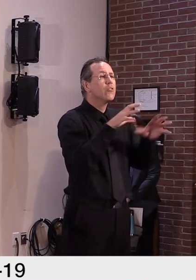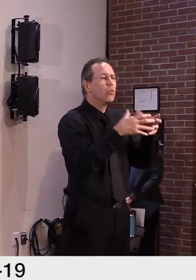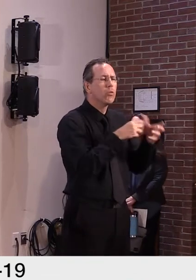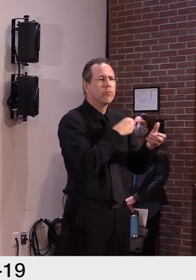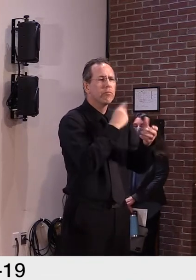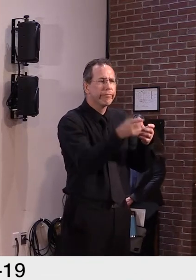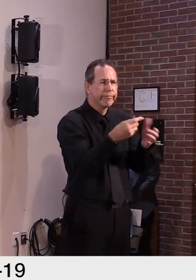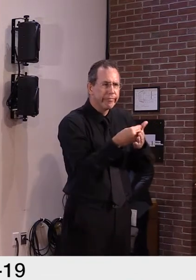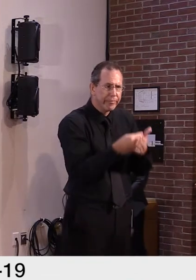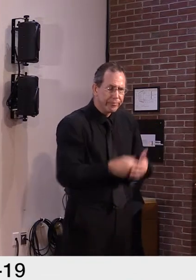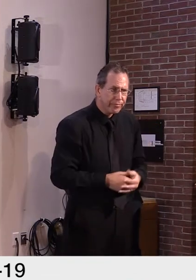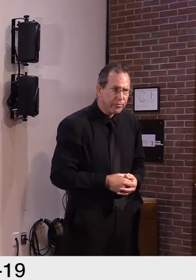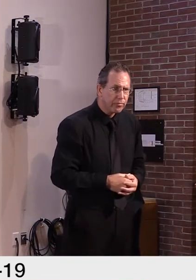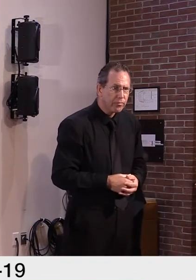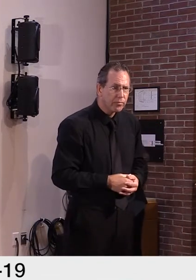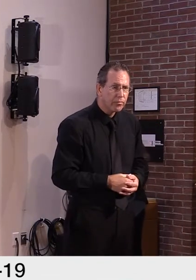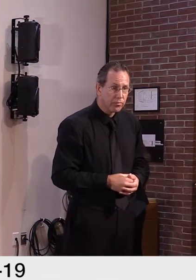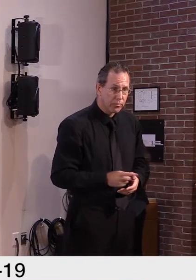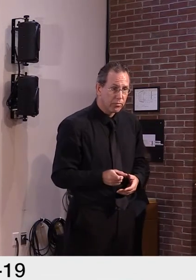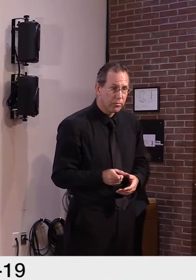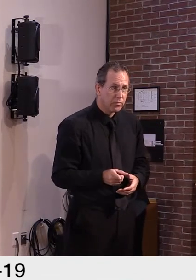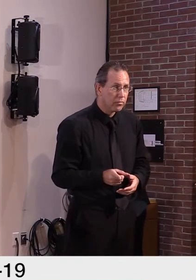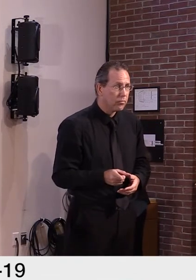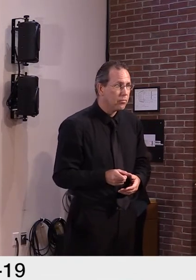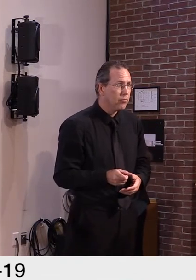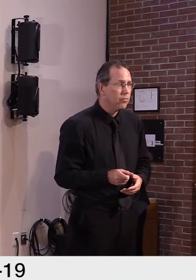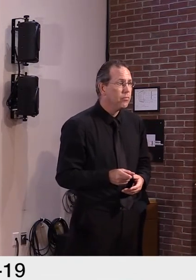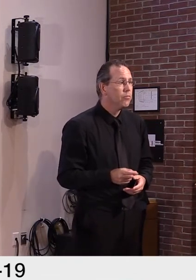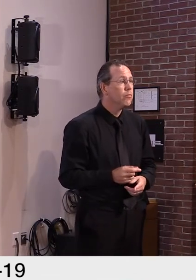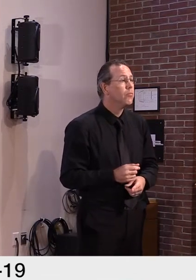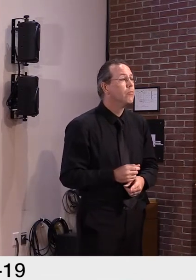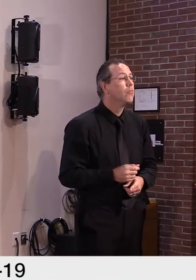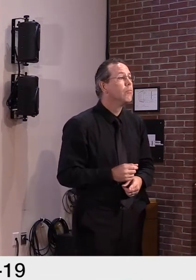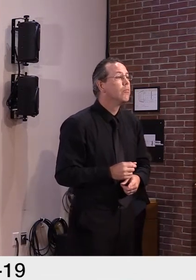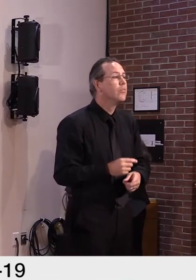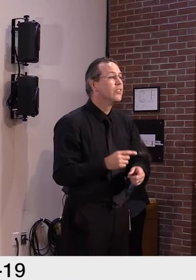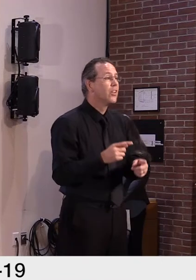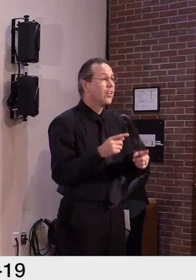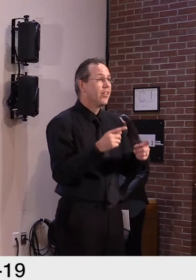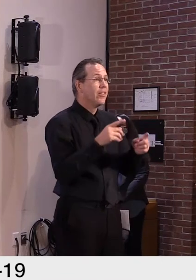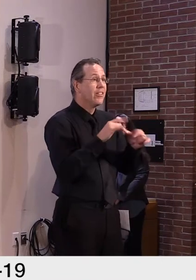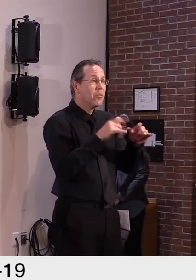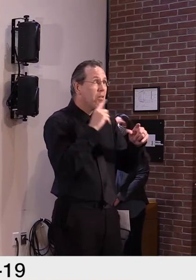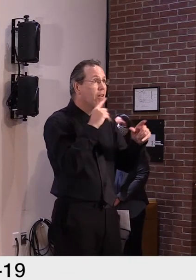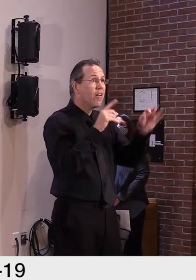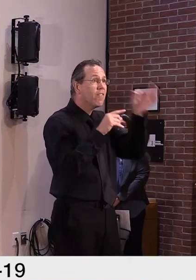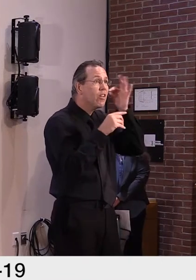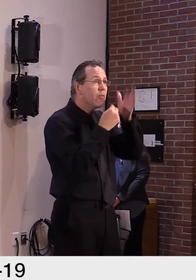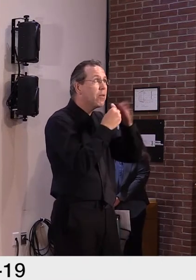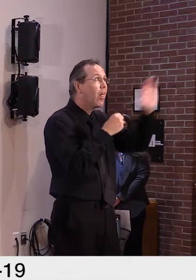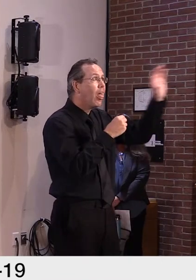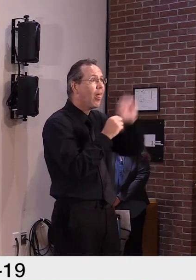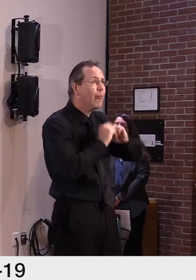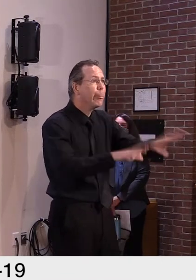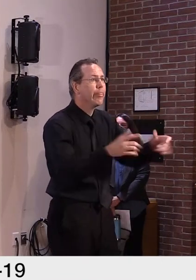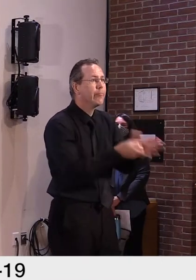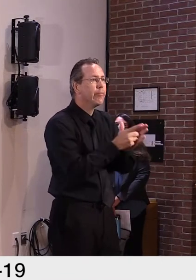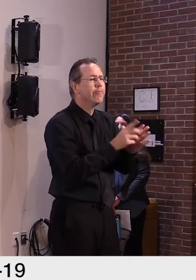payments, um, as people certify that their reason for unemployment is, um, due to COVID.